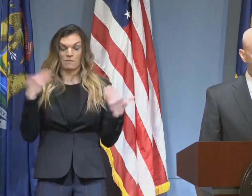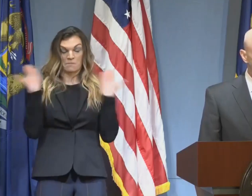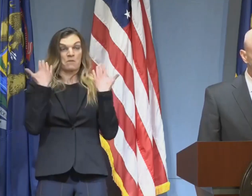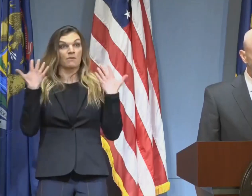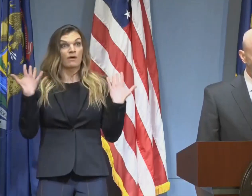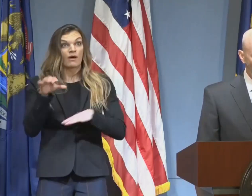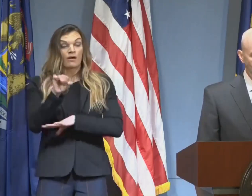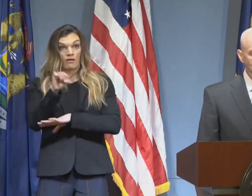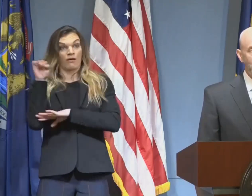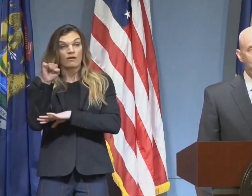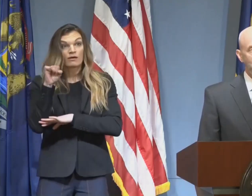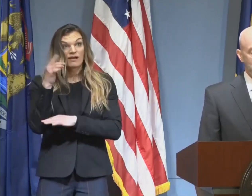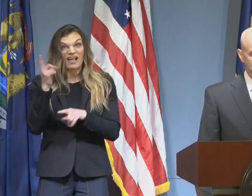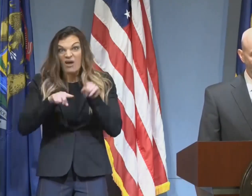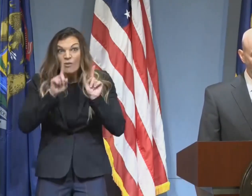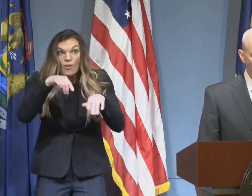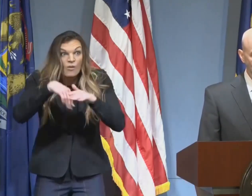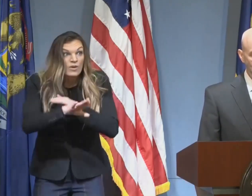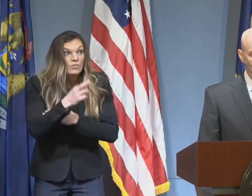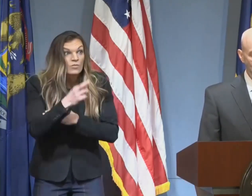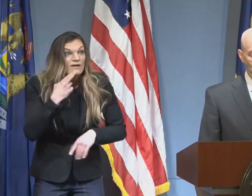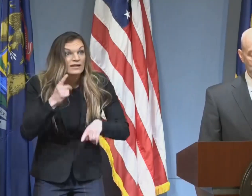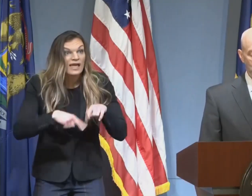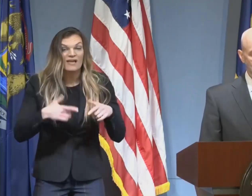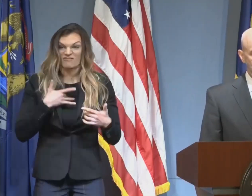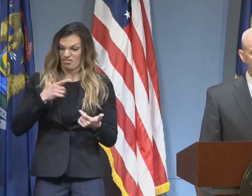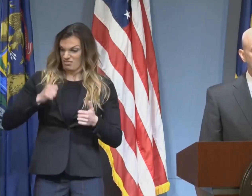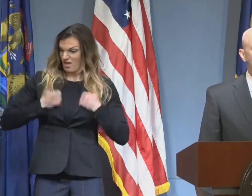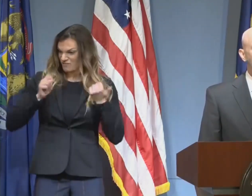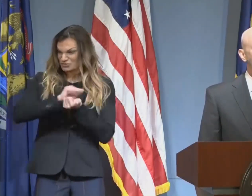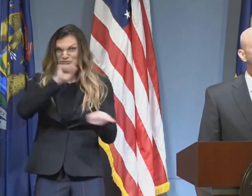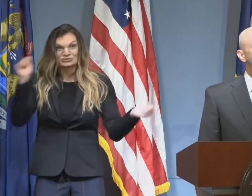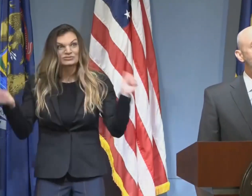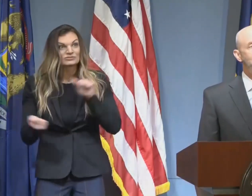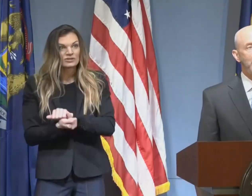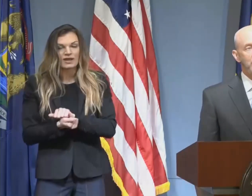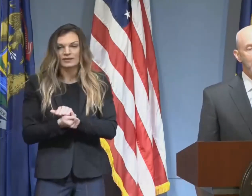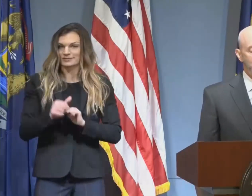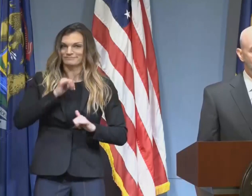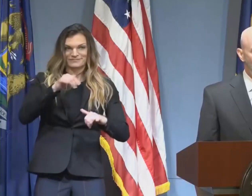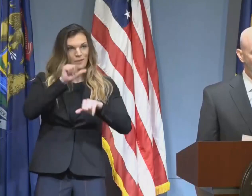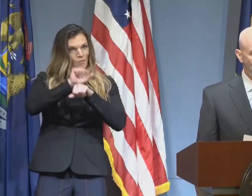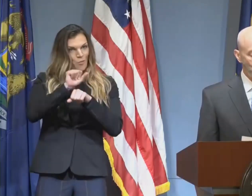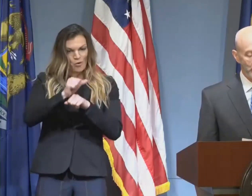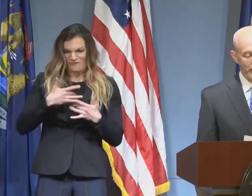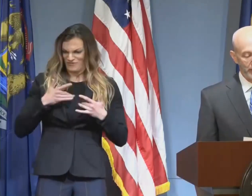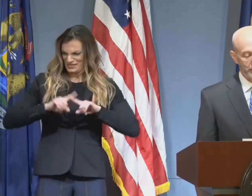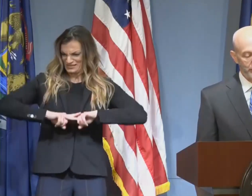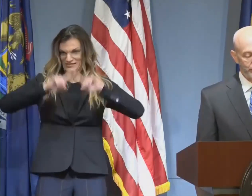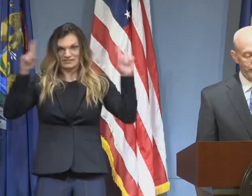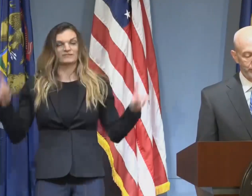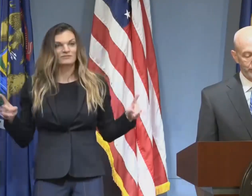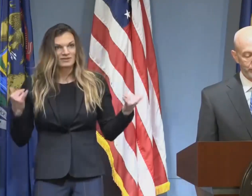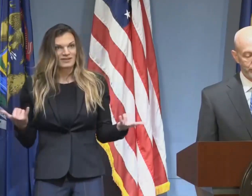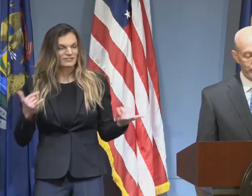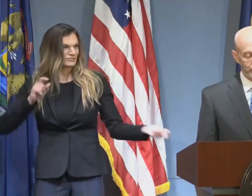store. Or for many of us, opening up our doors to customers again takes on a whole new meaning.